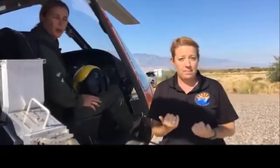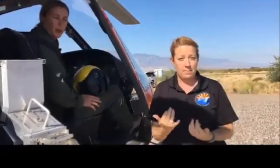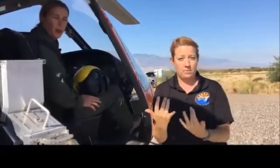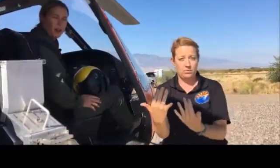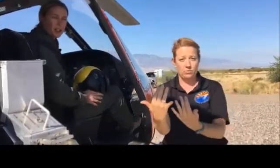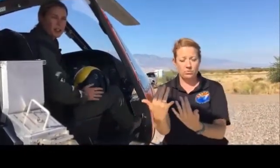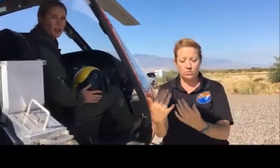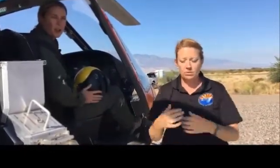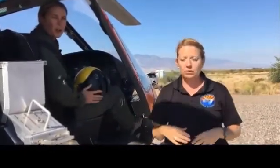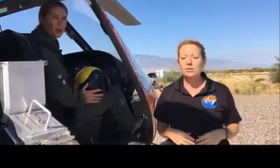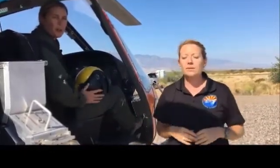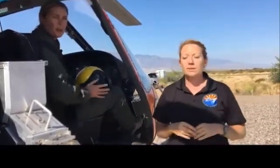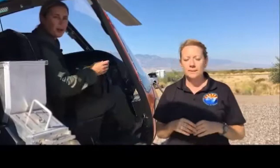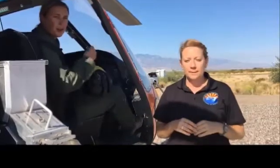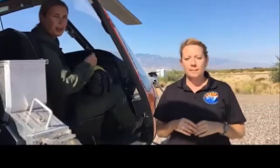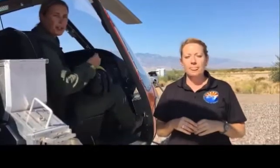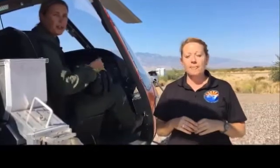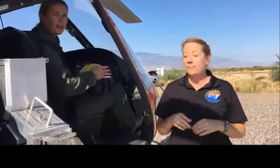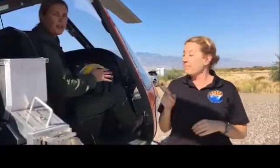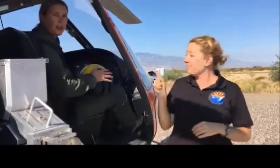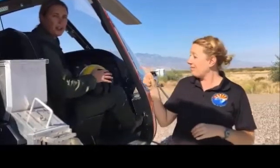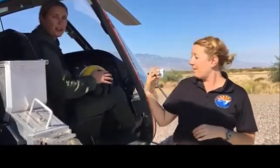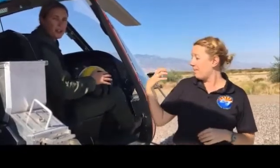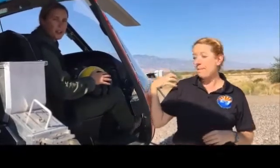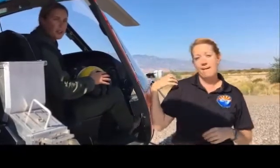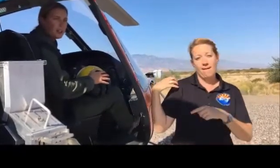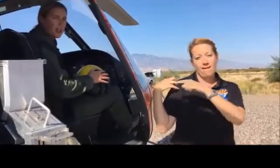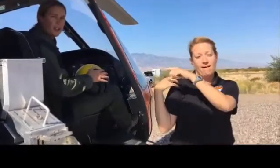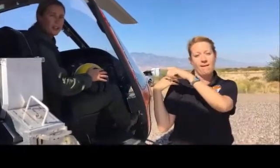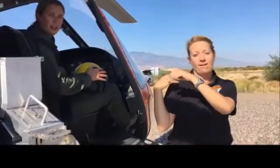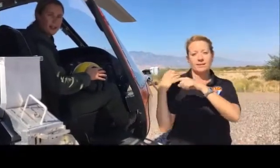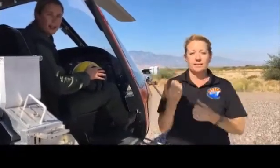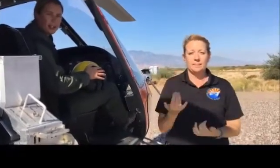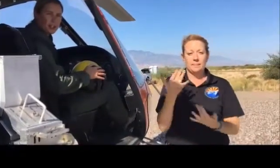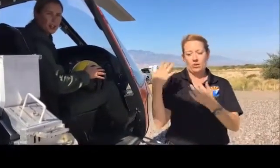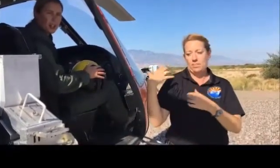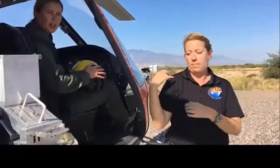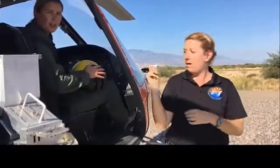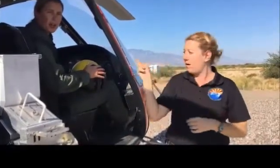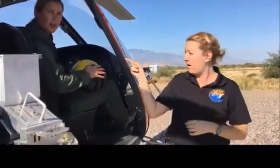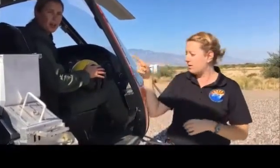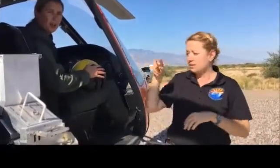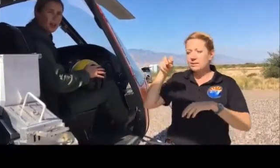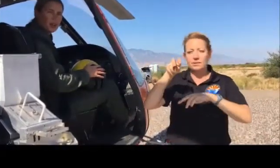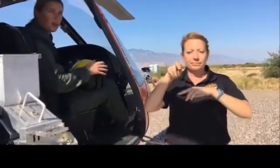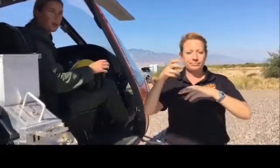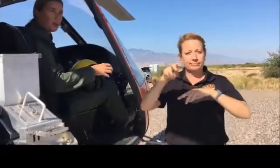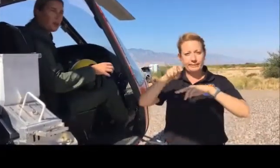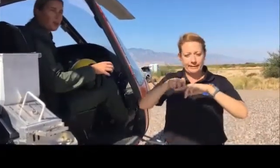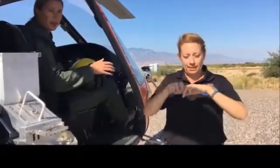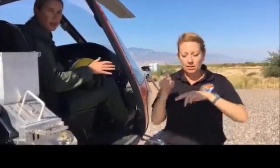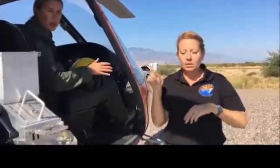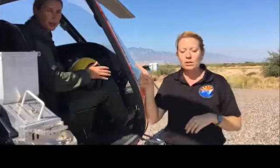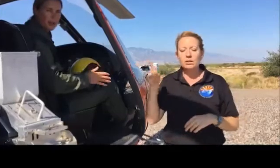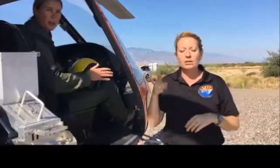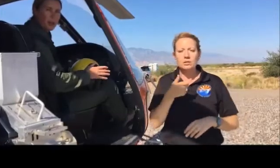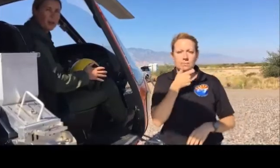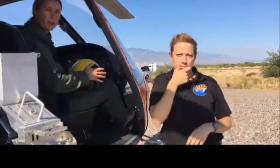While that's all going on, the burn bus in the front is having a conversation on the radio with all pertinent people on the